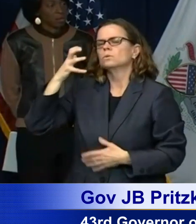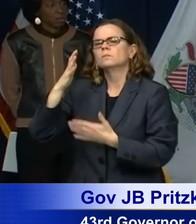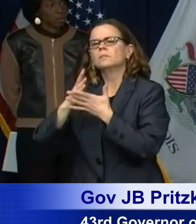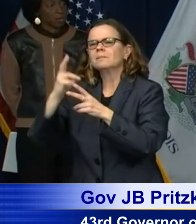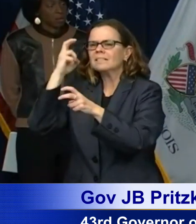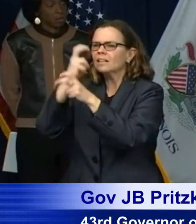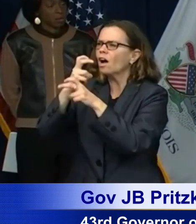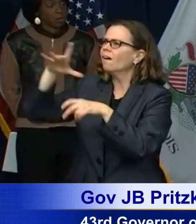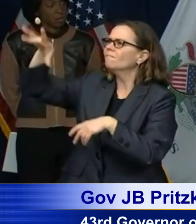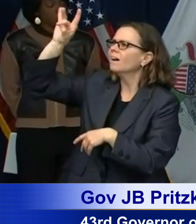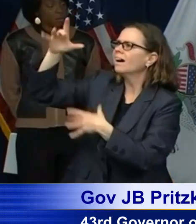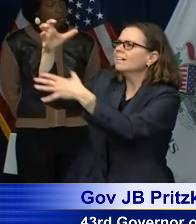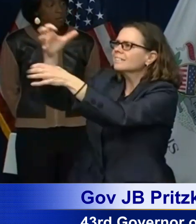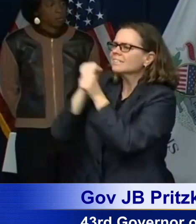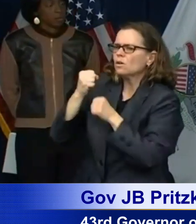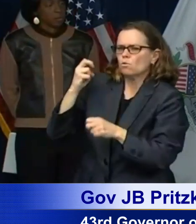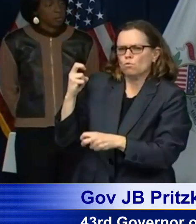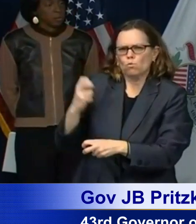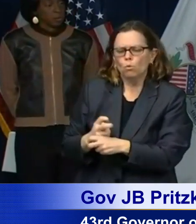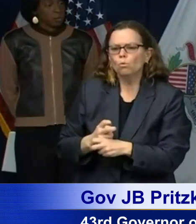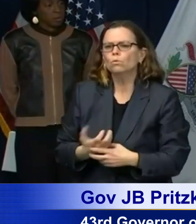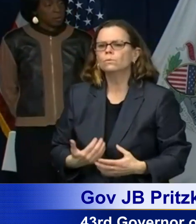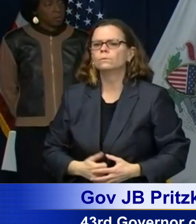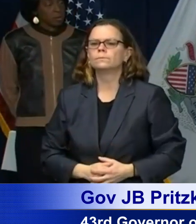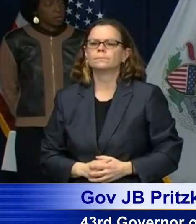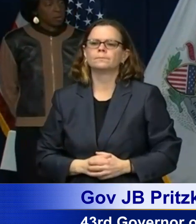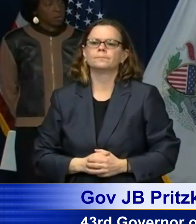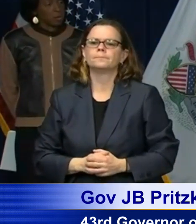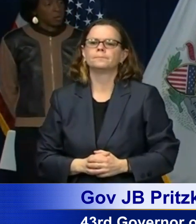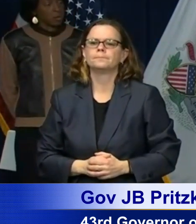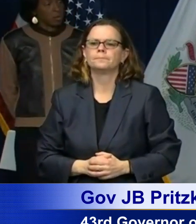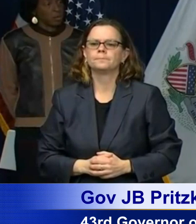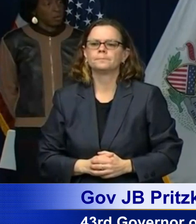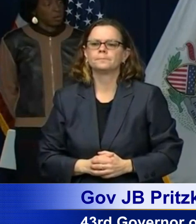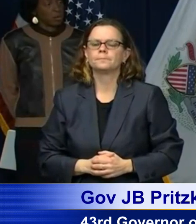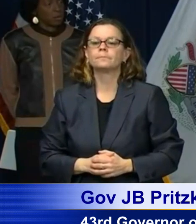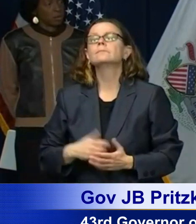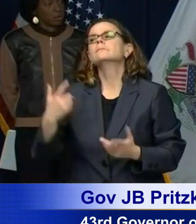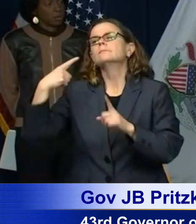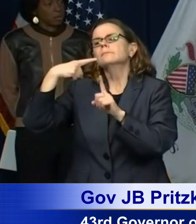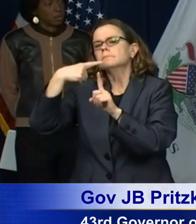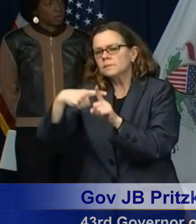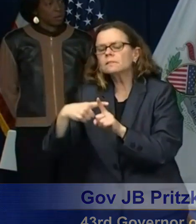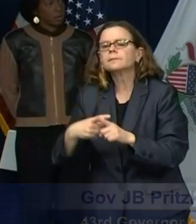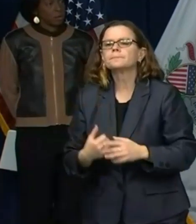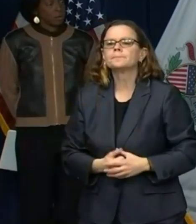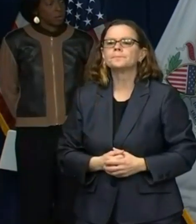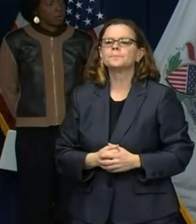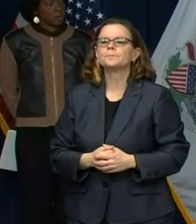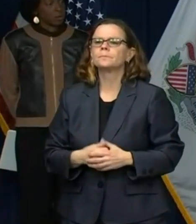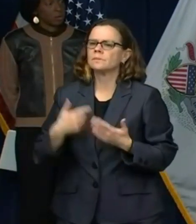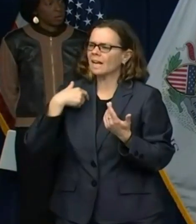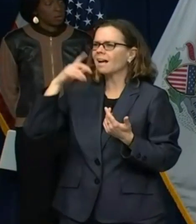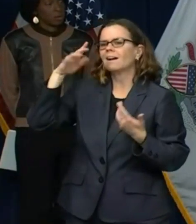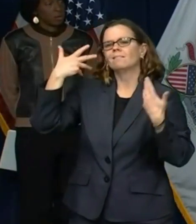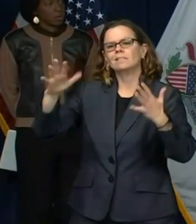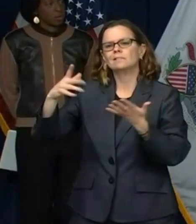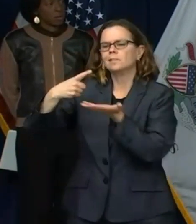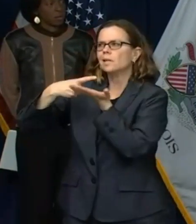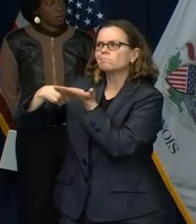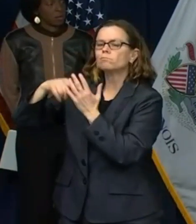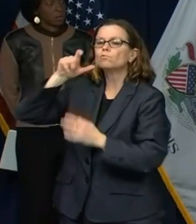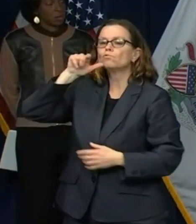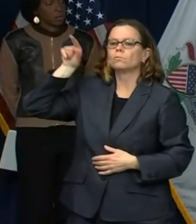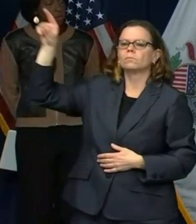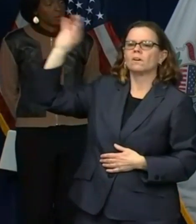something I've spoken with our federal representatives about because it is really the small businesses in our